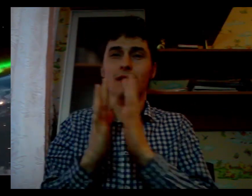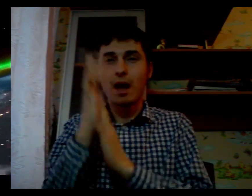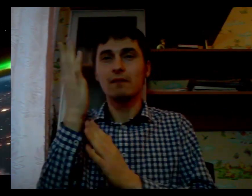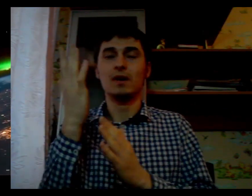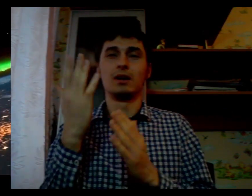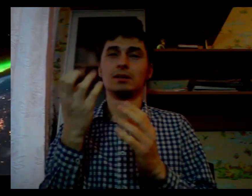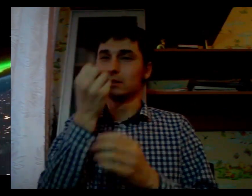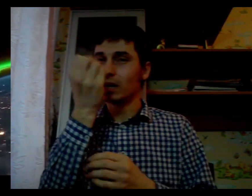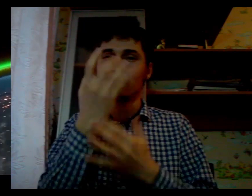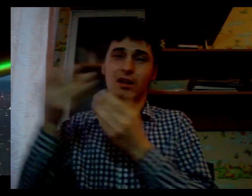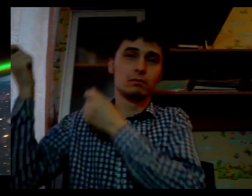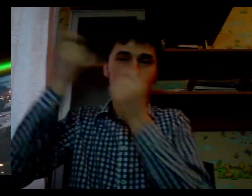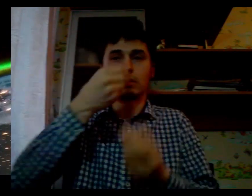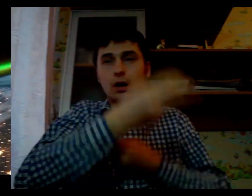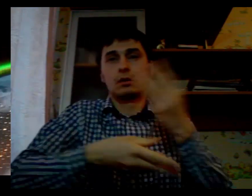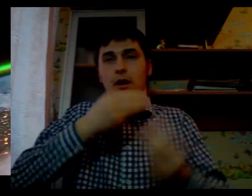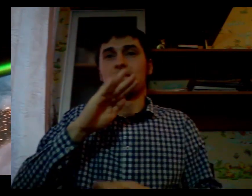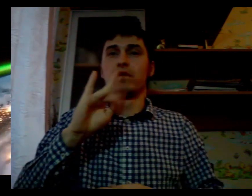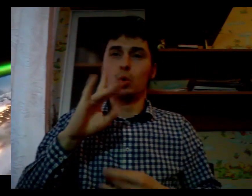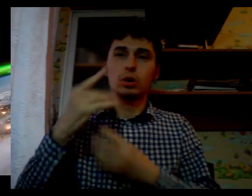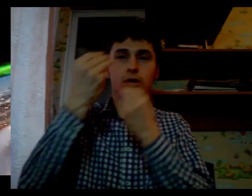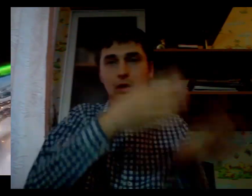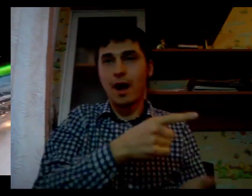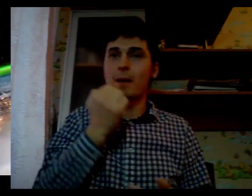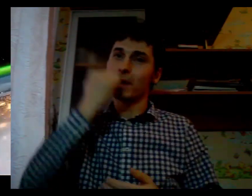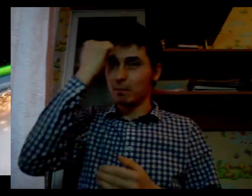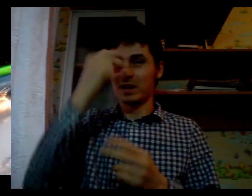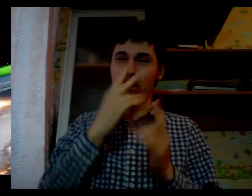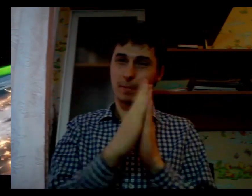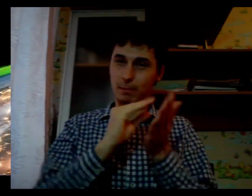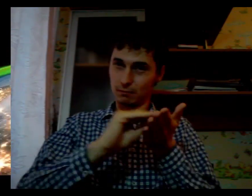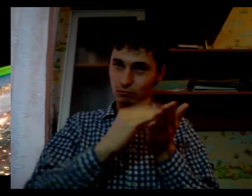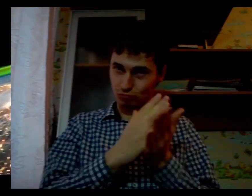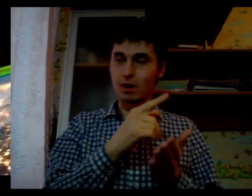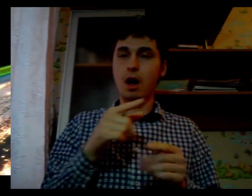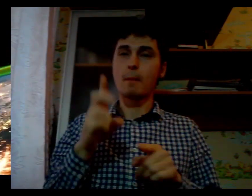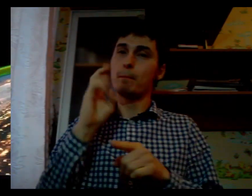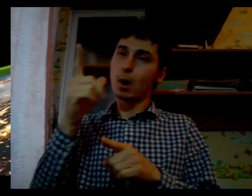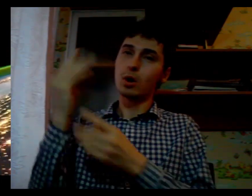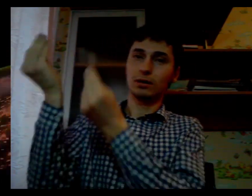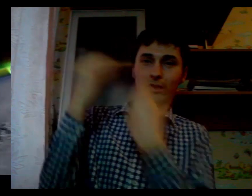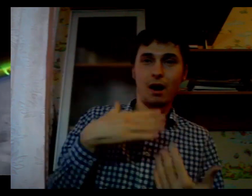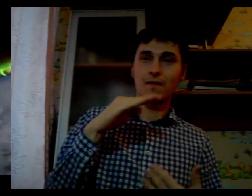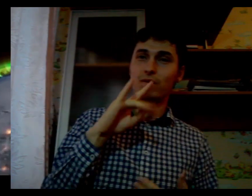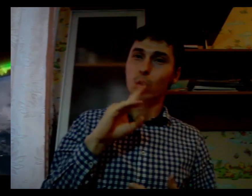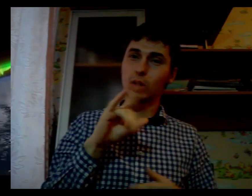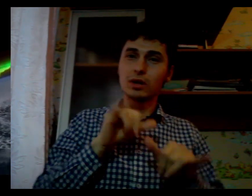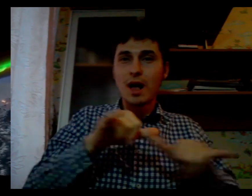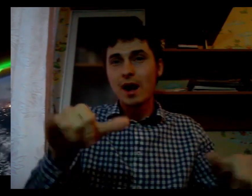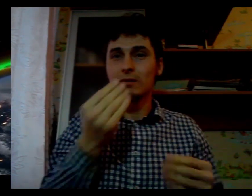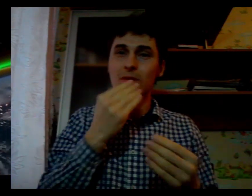Realizing this goal will require a new generation of scientists and a...